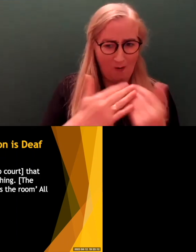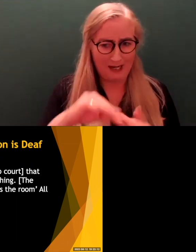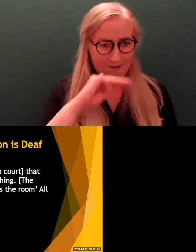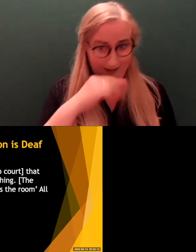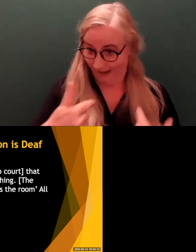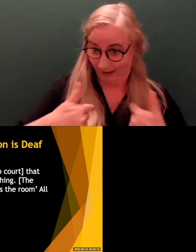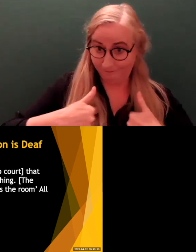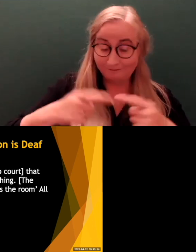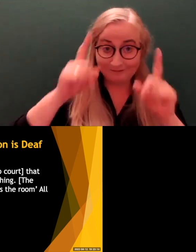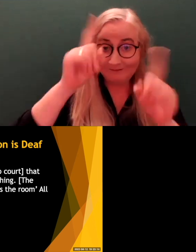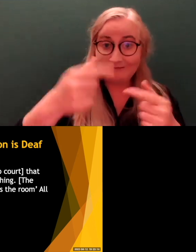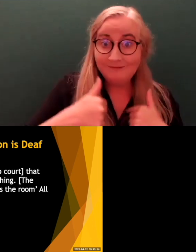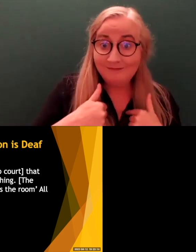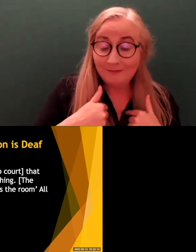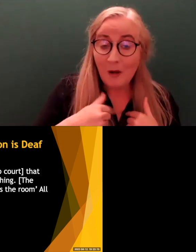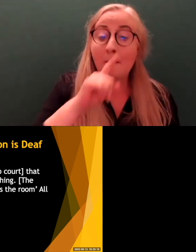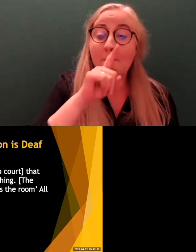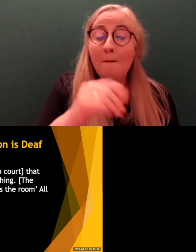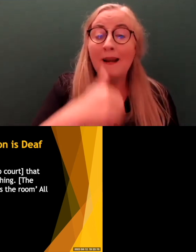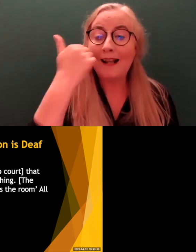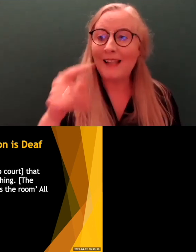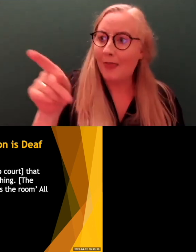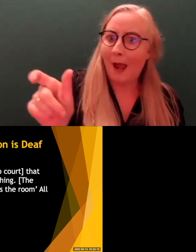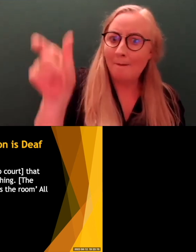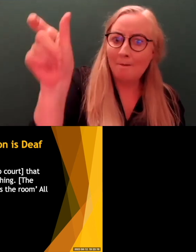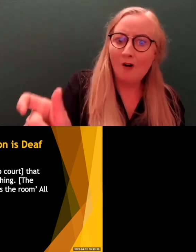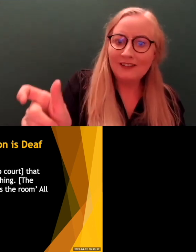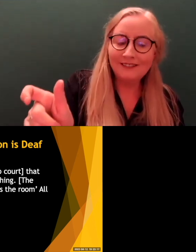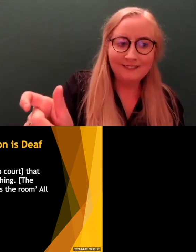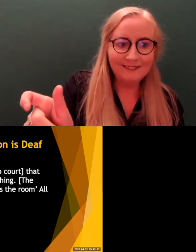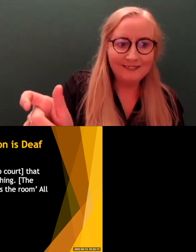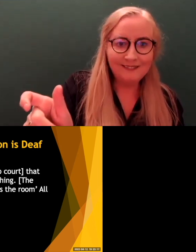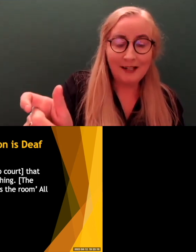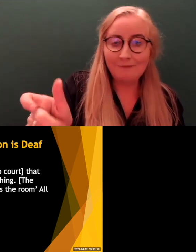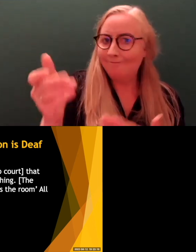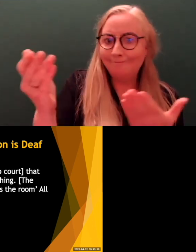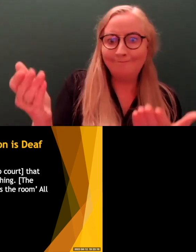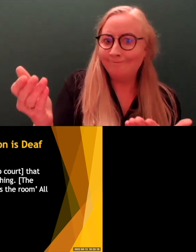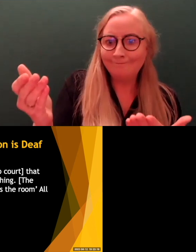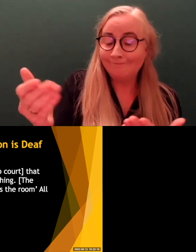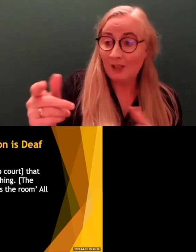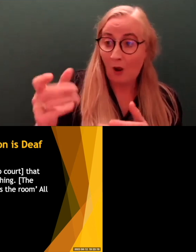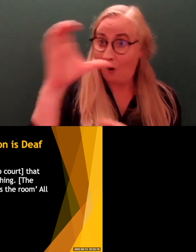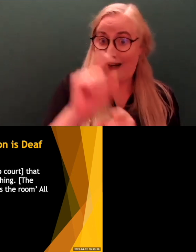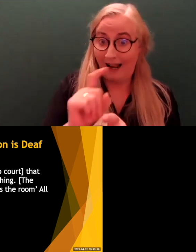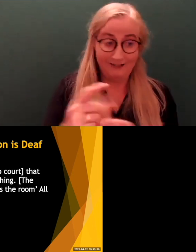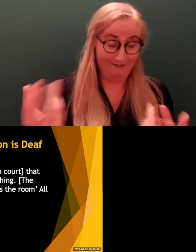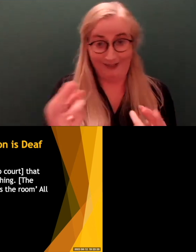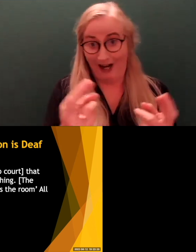But it was because this person was like, you know, just a regular person. They didn't have any sort